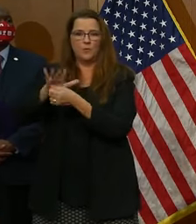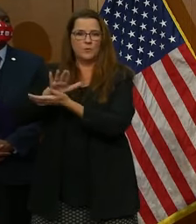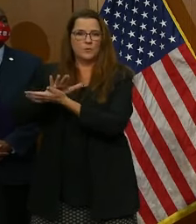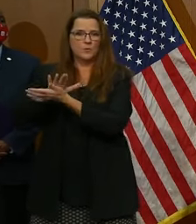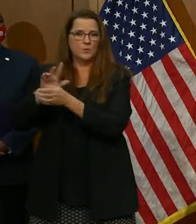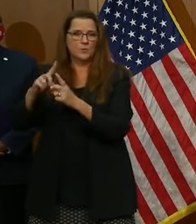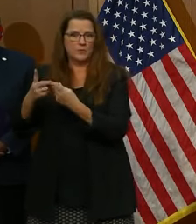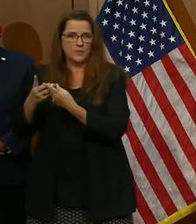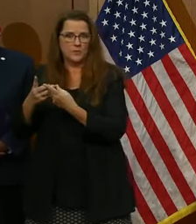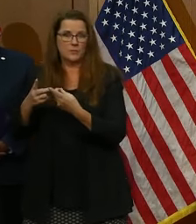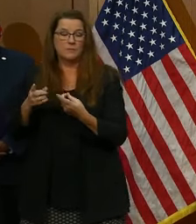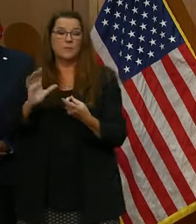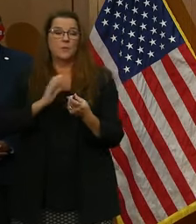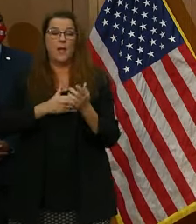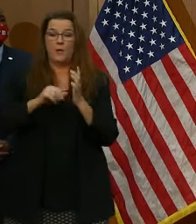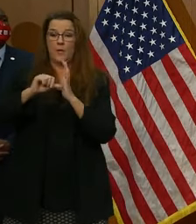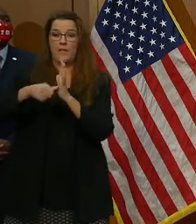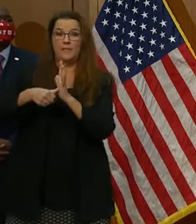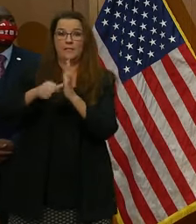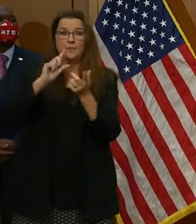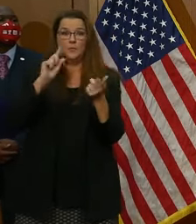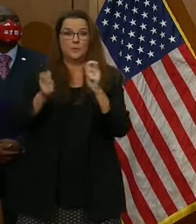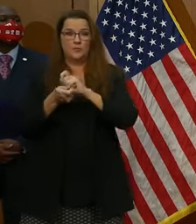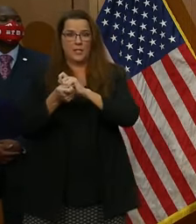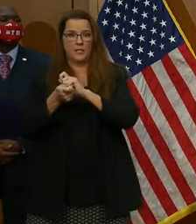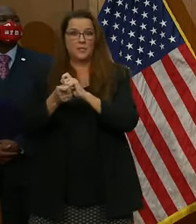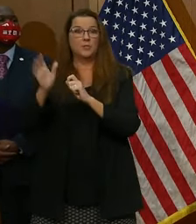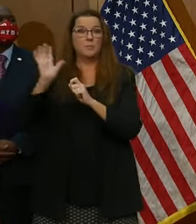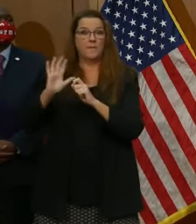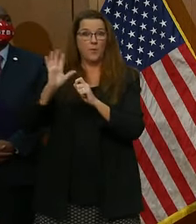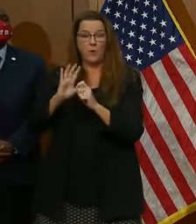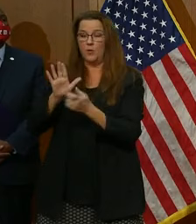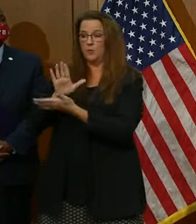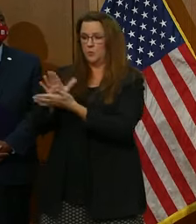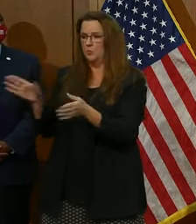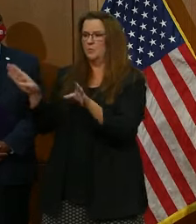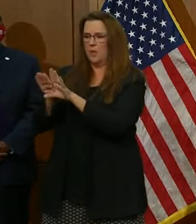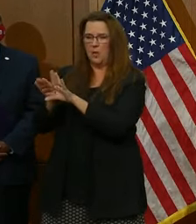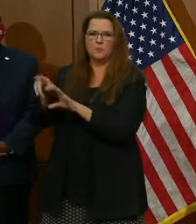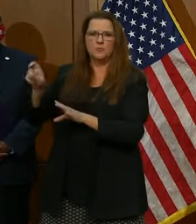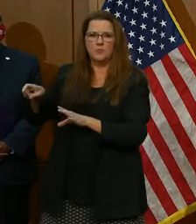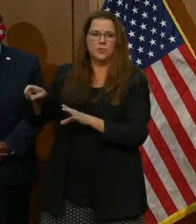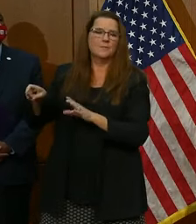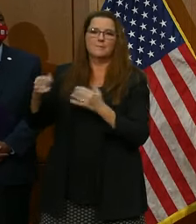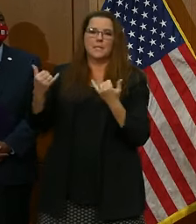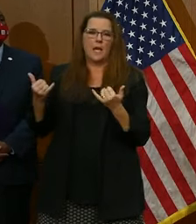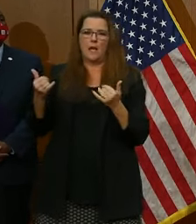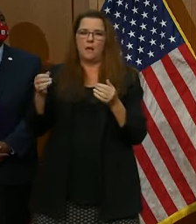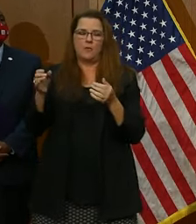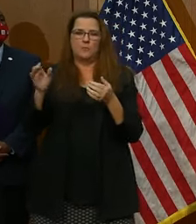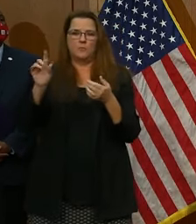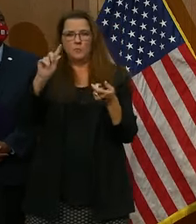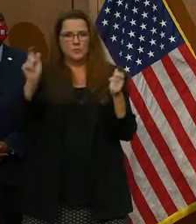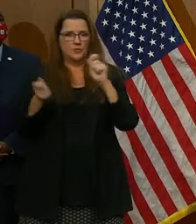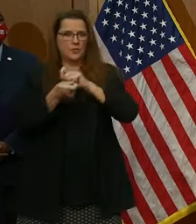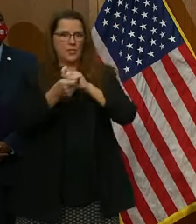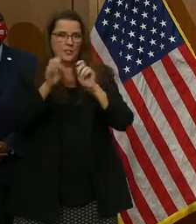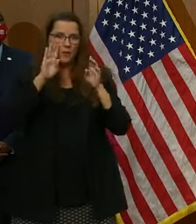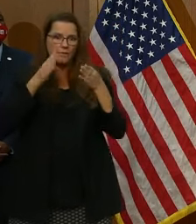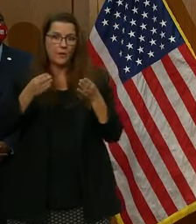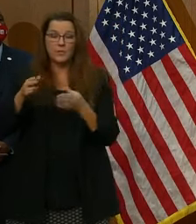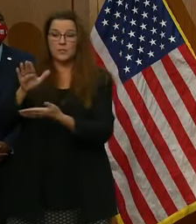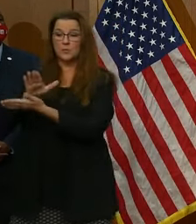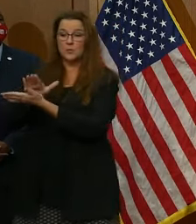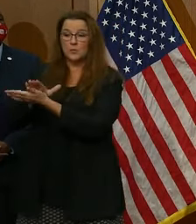Instead of school should be closed, we're going to approach it from the starting point of schools need to be open,